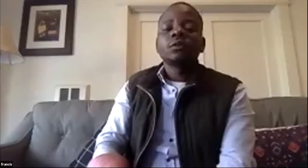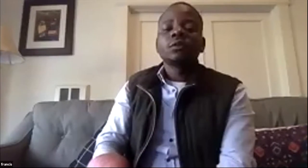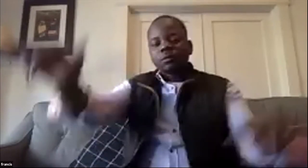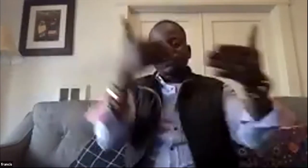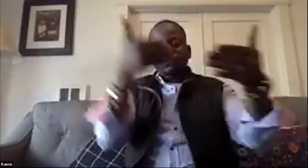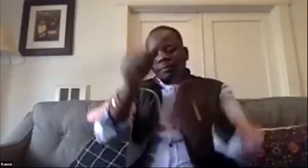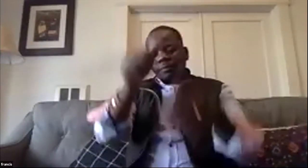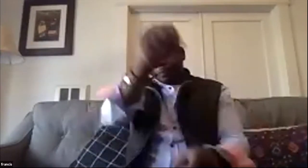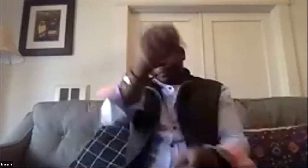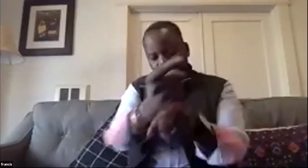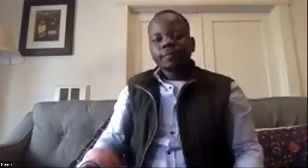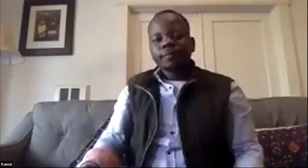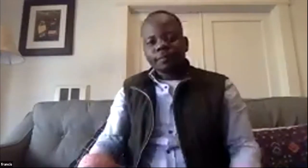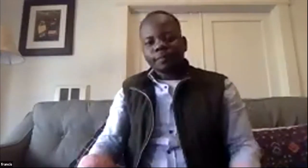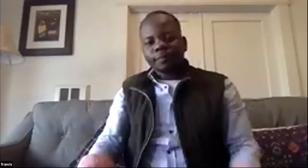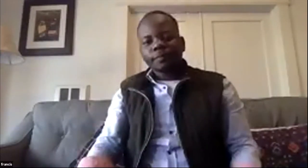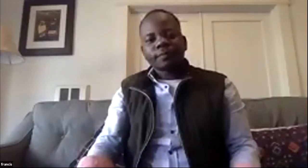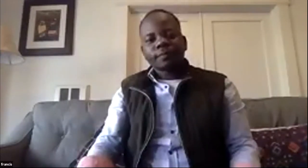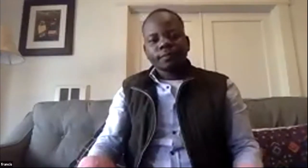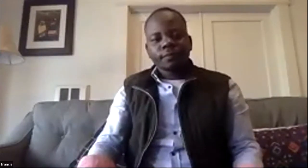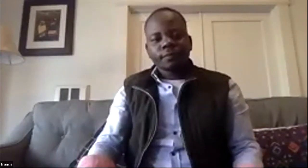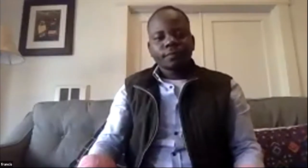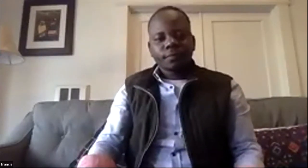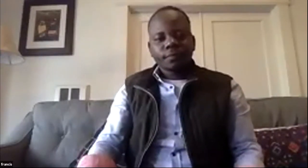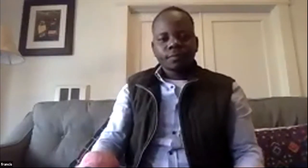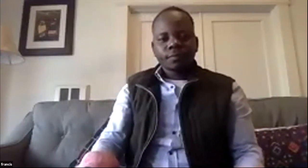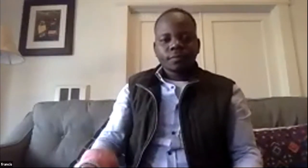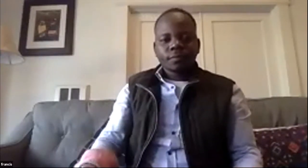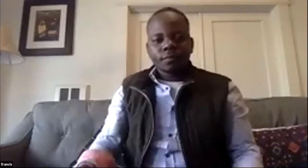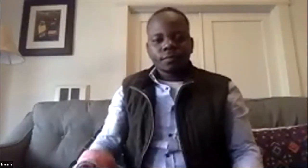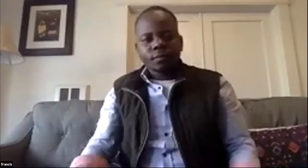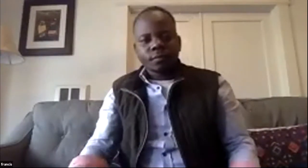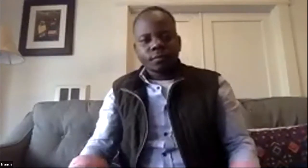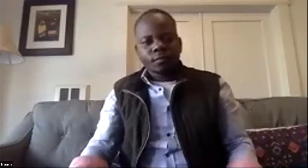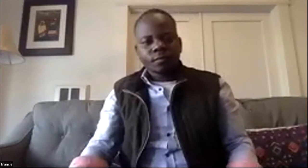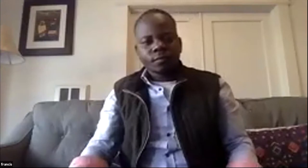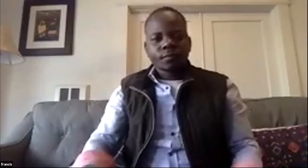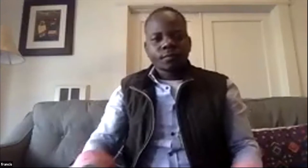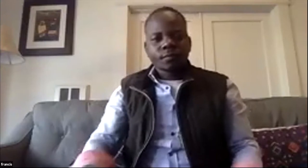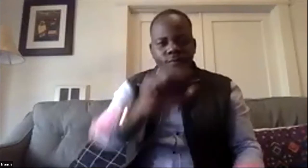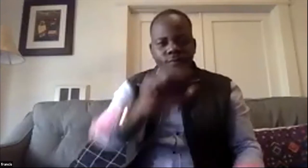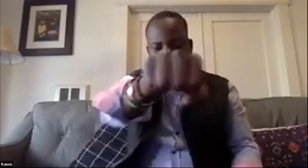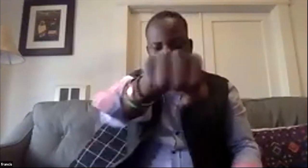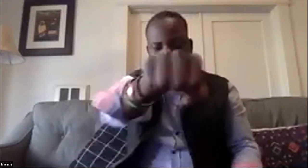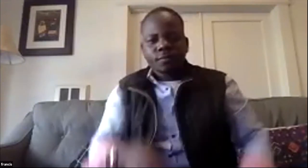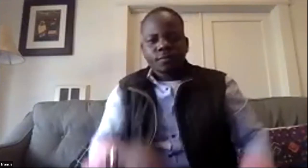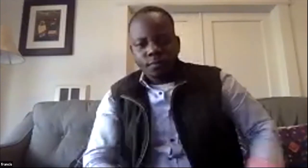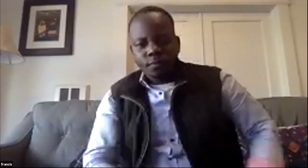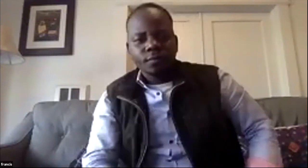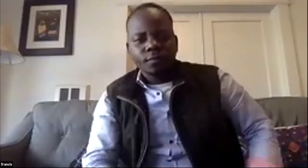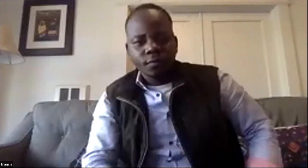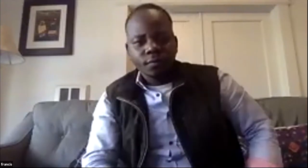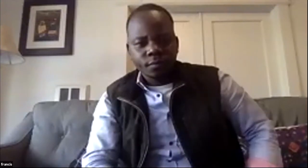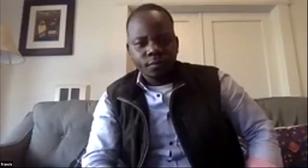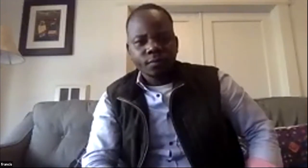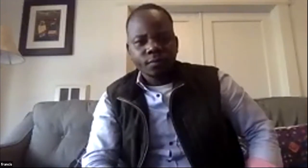creating uh you know a bigger village of programs and a more